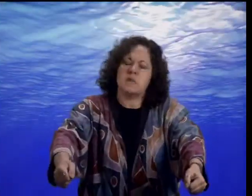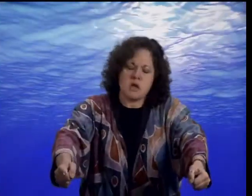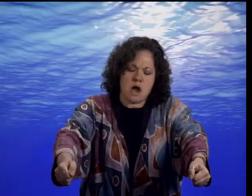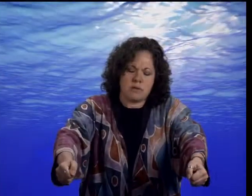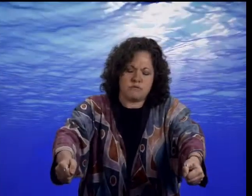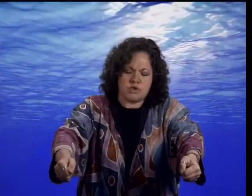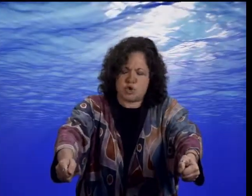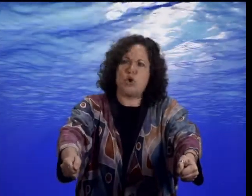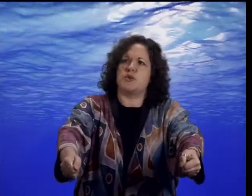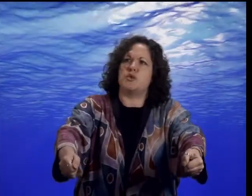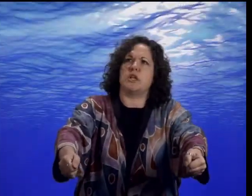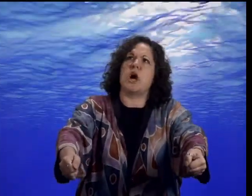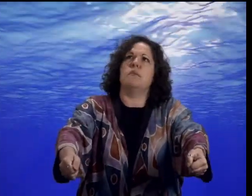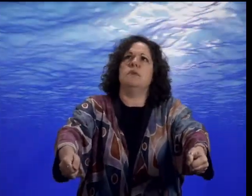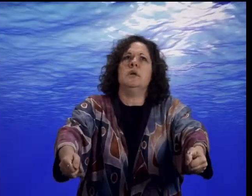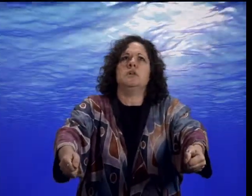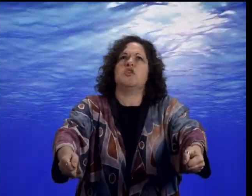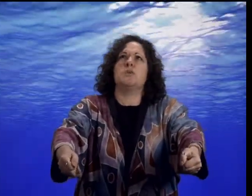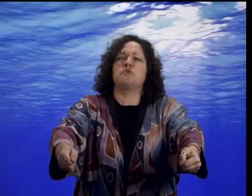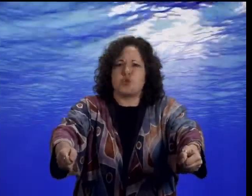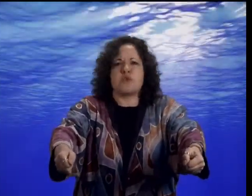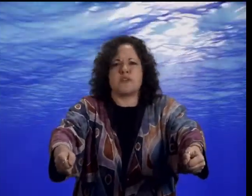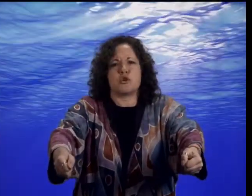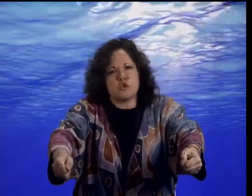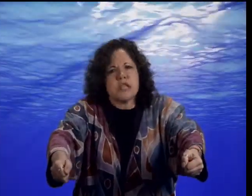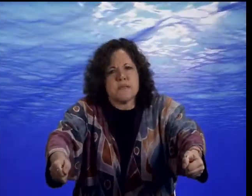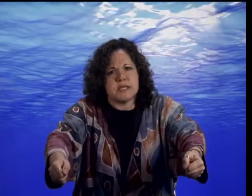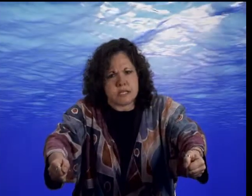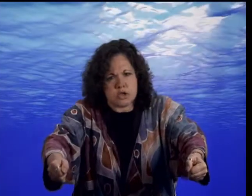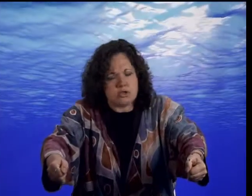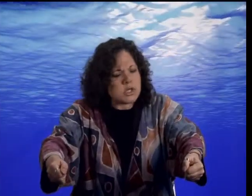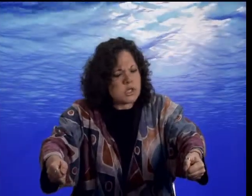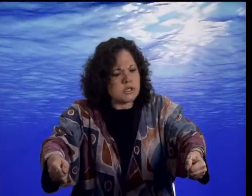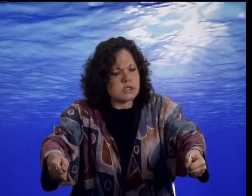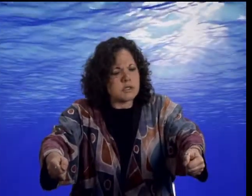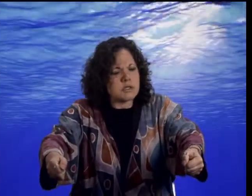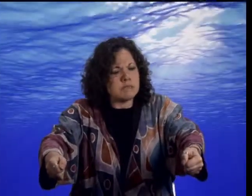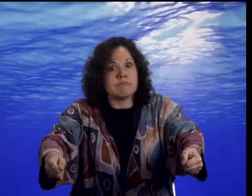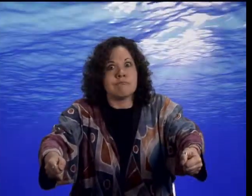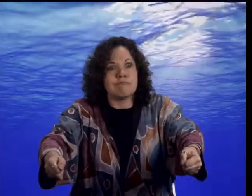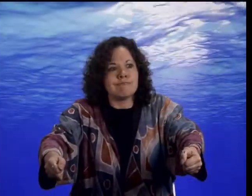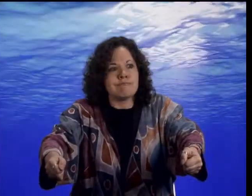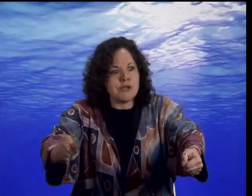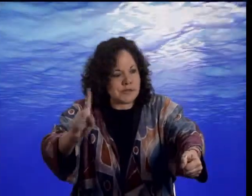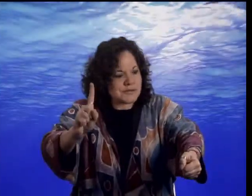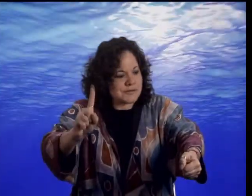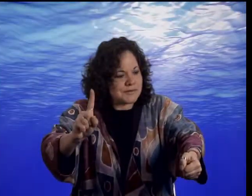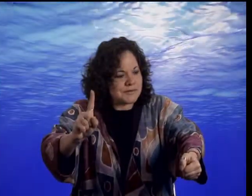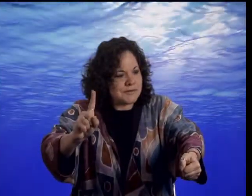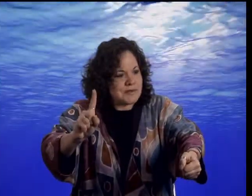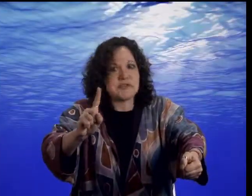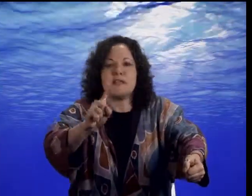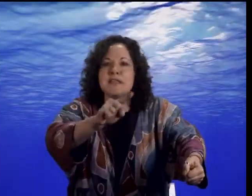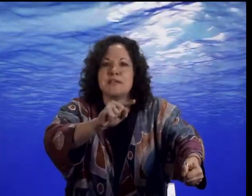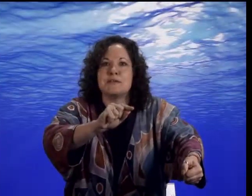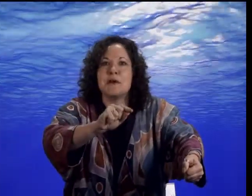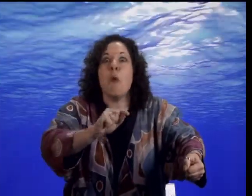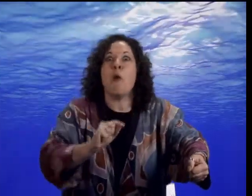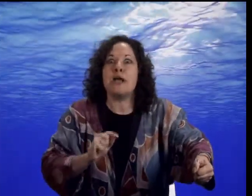sure that we can come to some sort of agreement here. Yes. Yes, that's it. Why